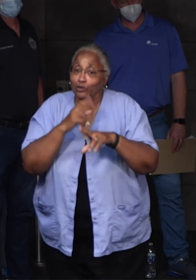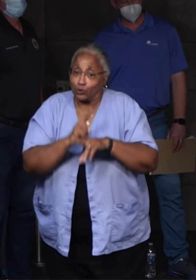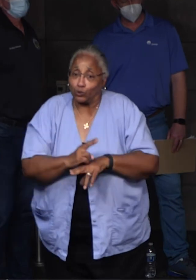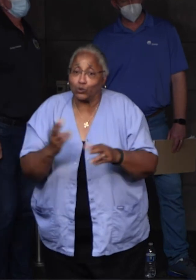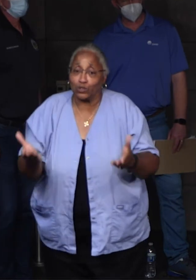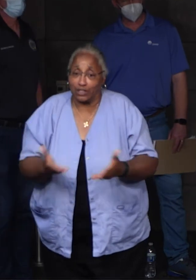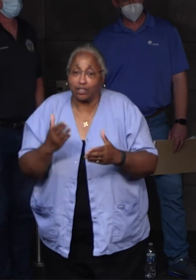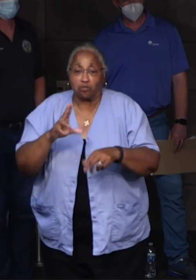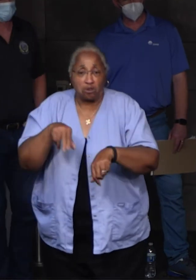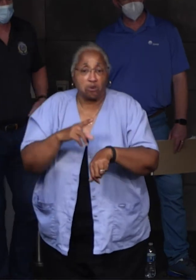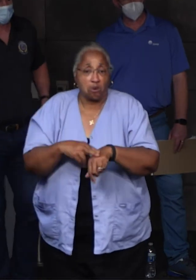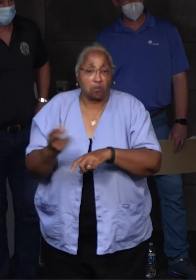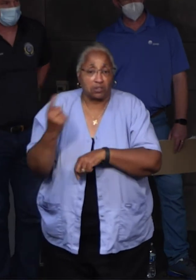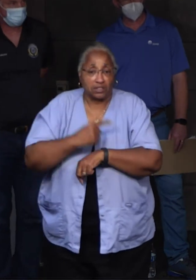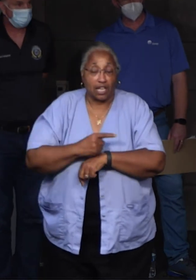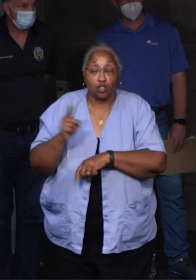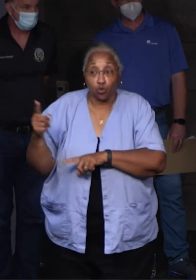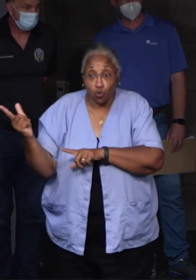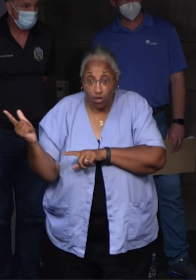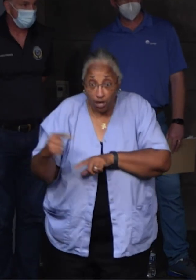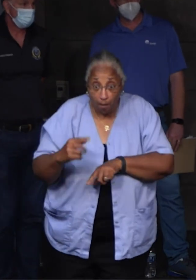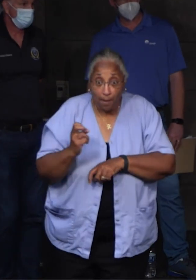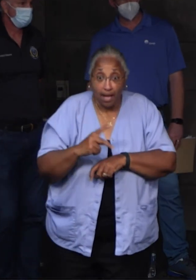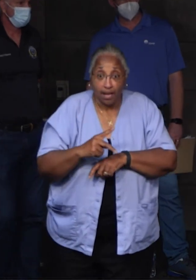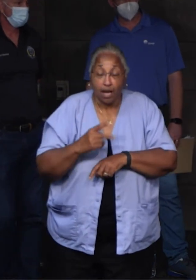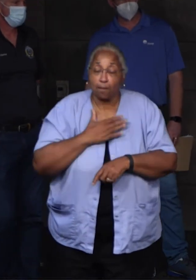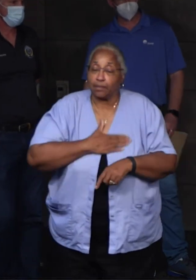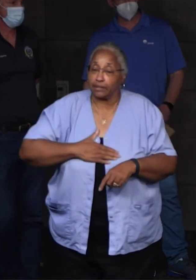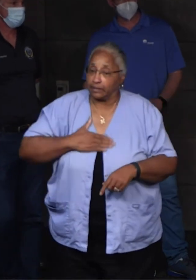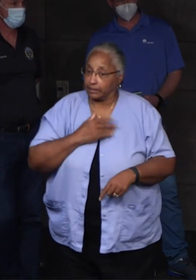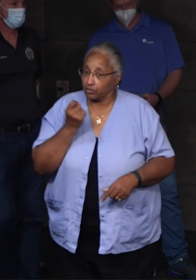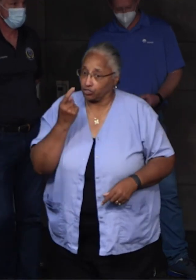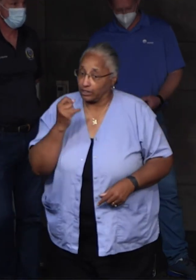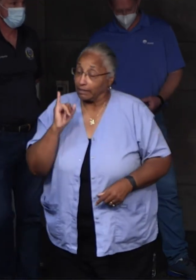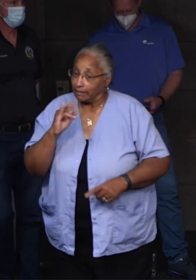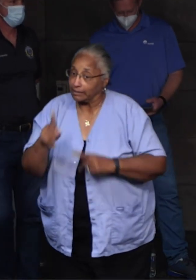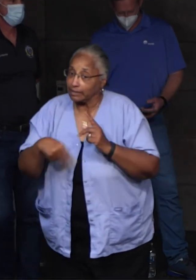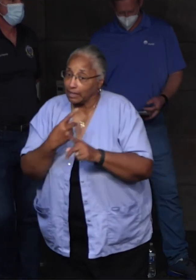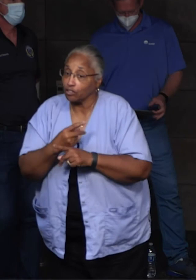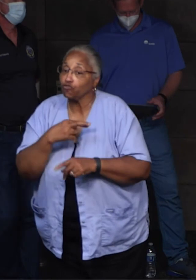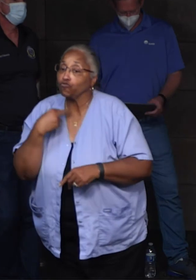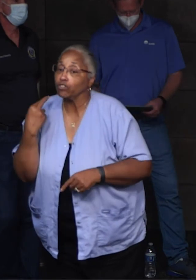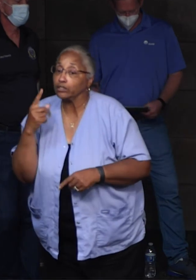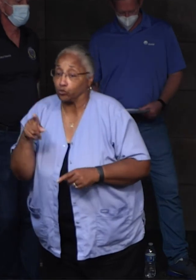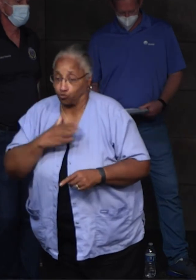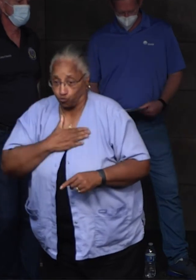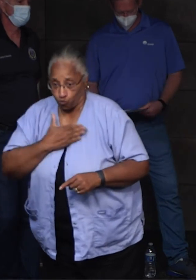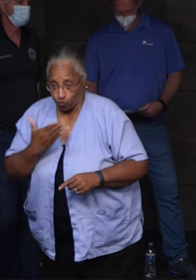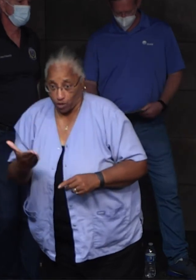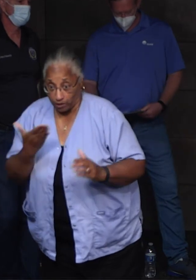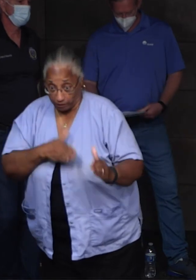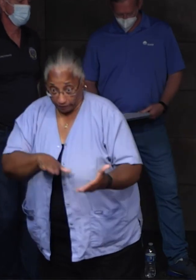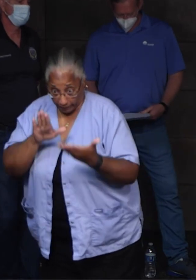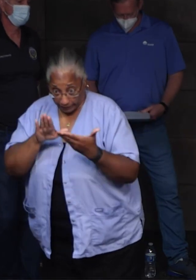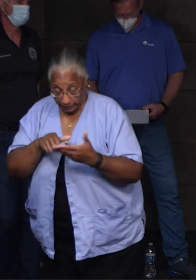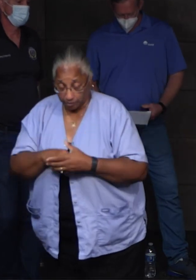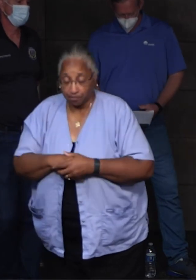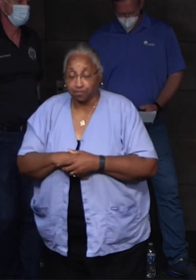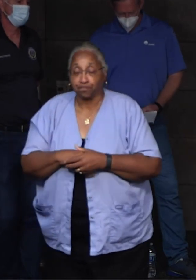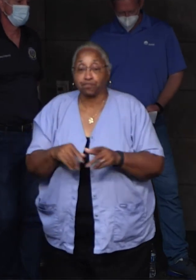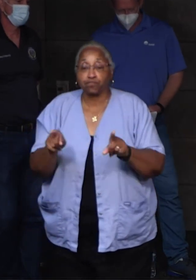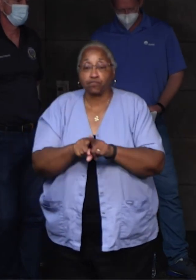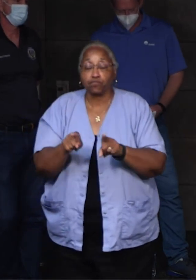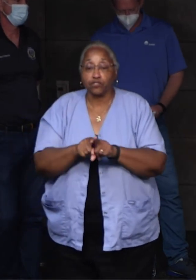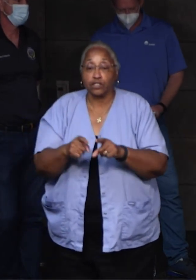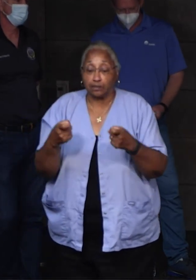on a normal day. So if you come back, please understand that is the kind of risk you're willingly facing. In addition,